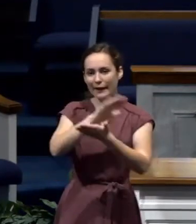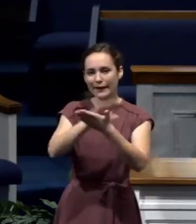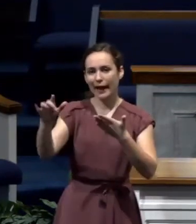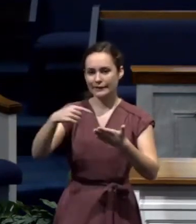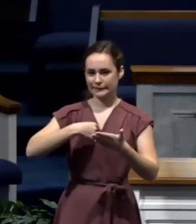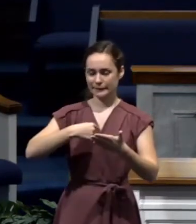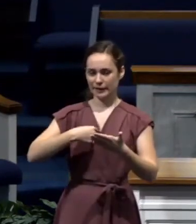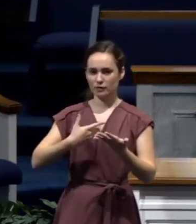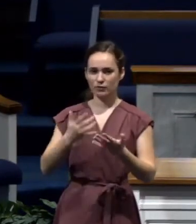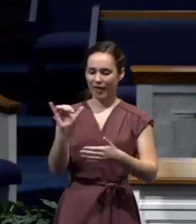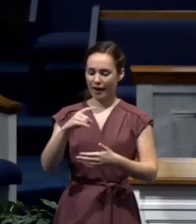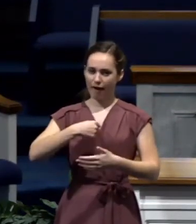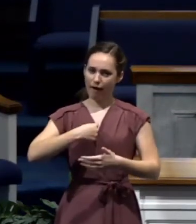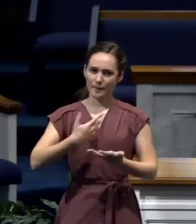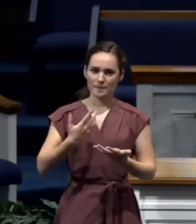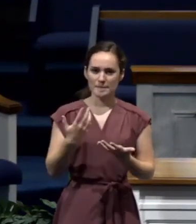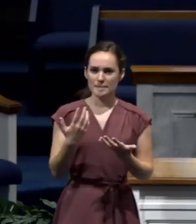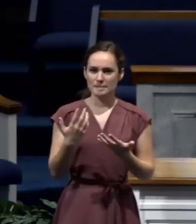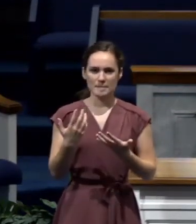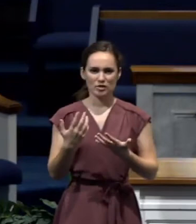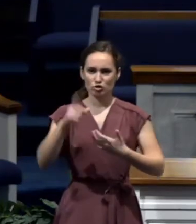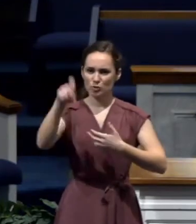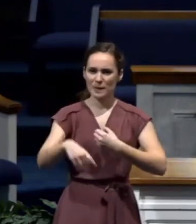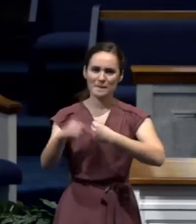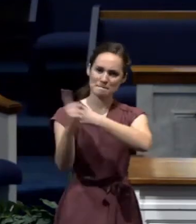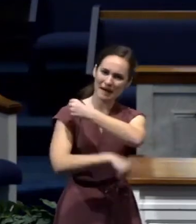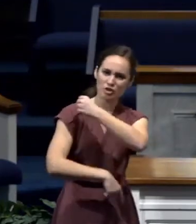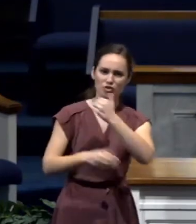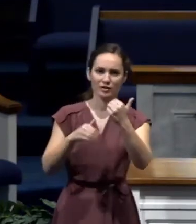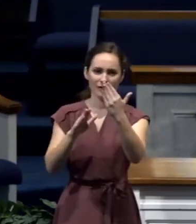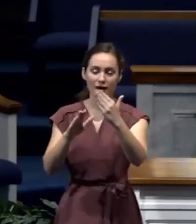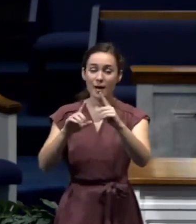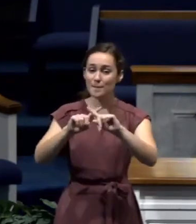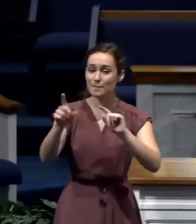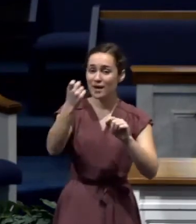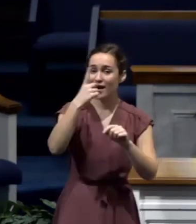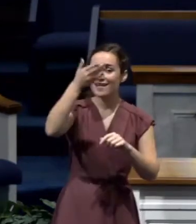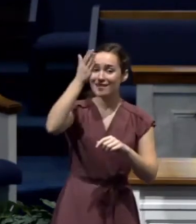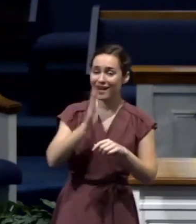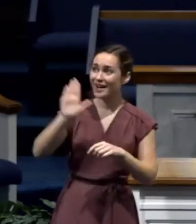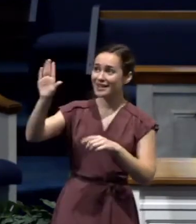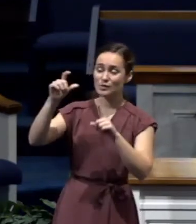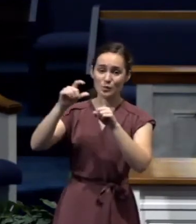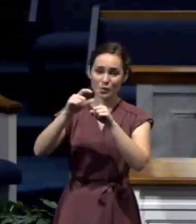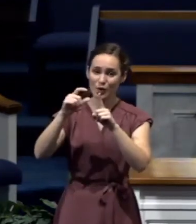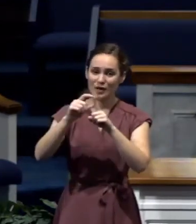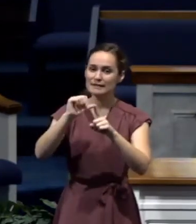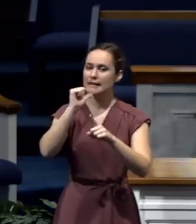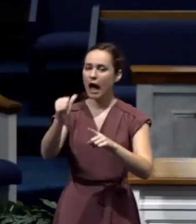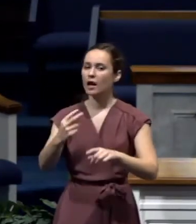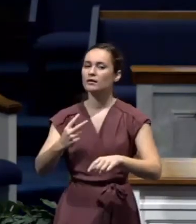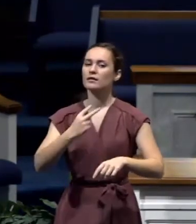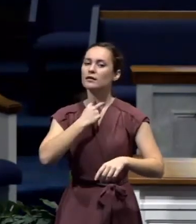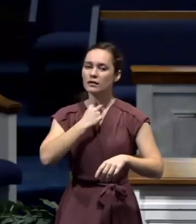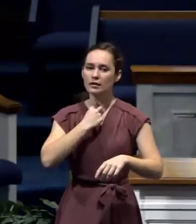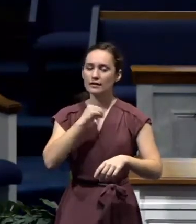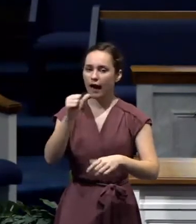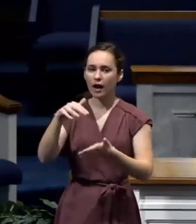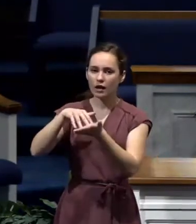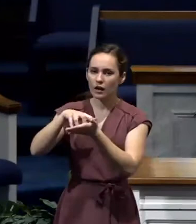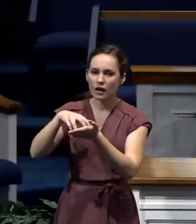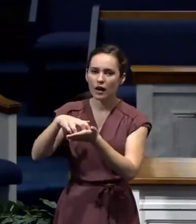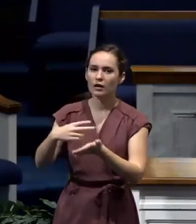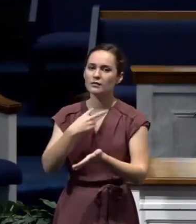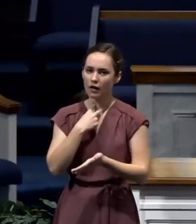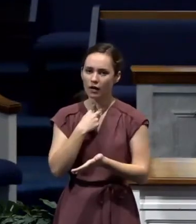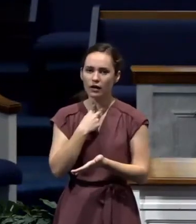prison. I might be bound. But then he said this, but the word of God is not bound. The word of God is not